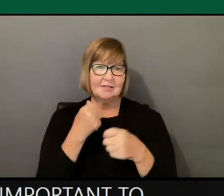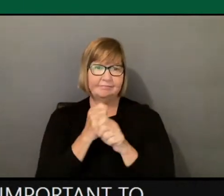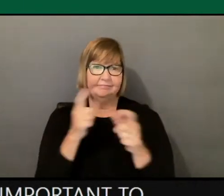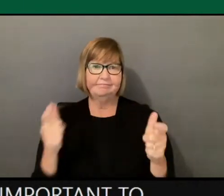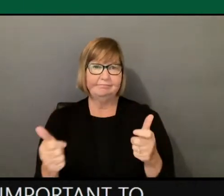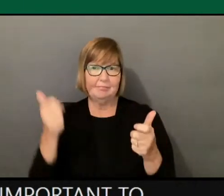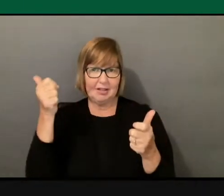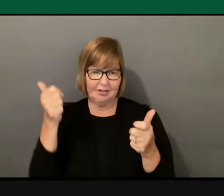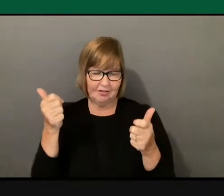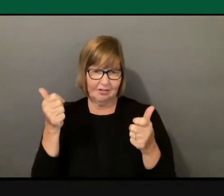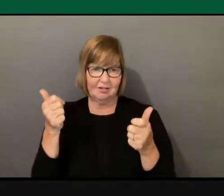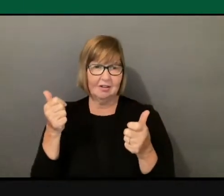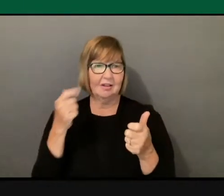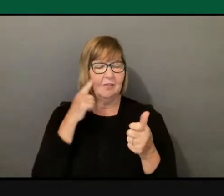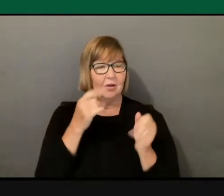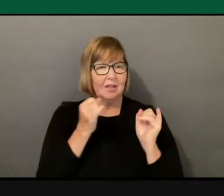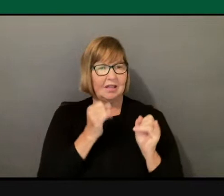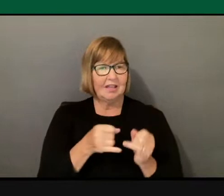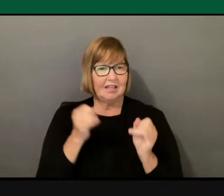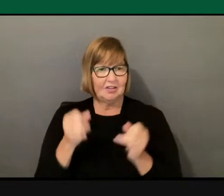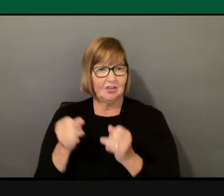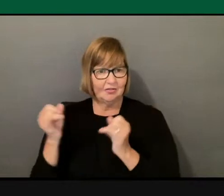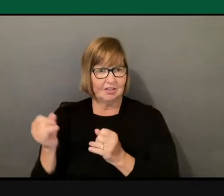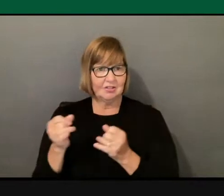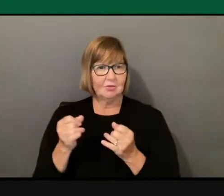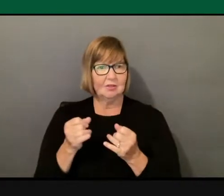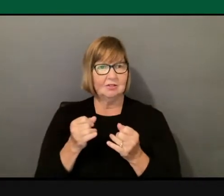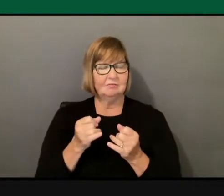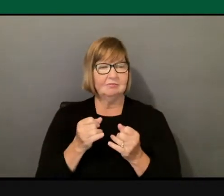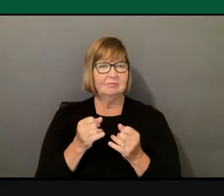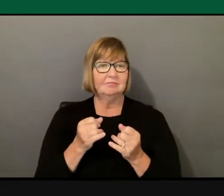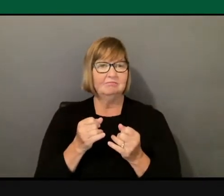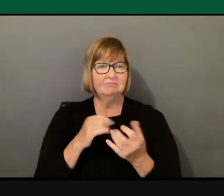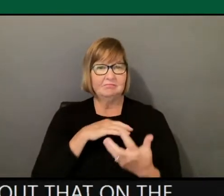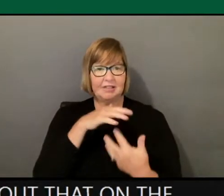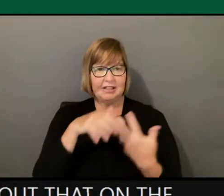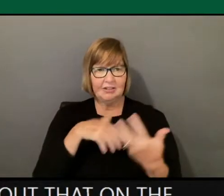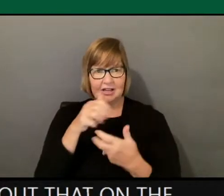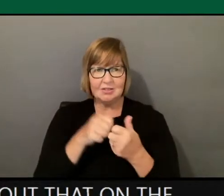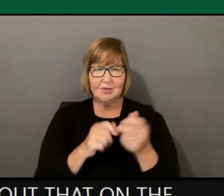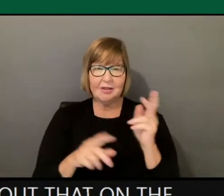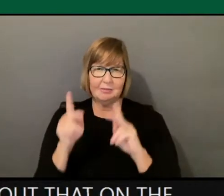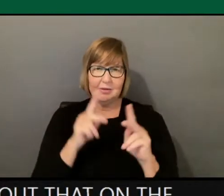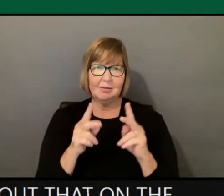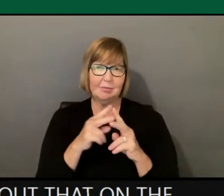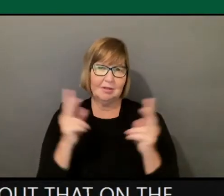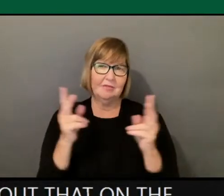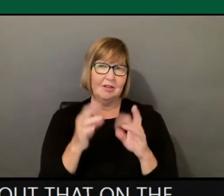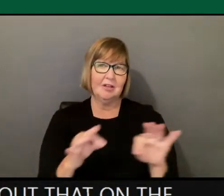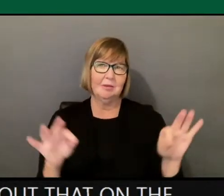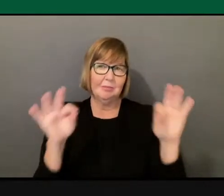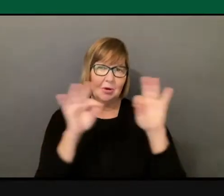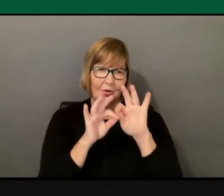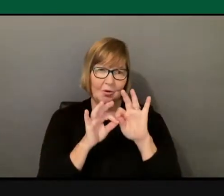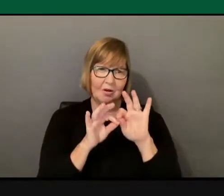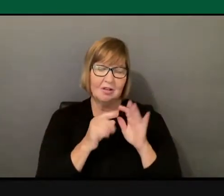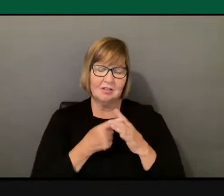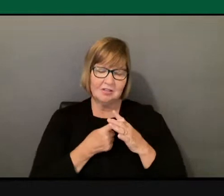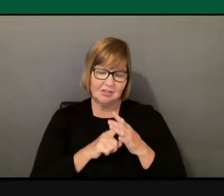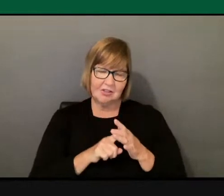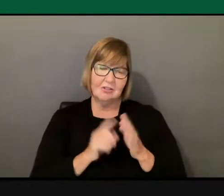interactions that you have with people. It's really important. And even if you start small,